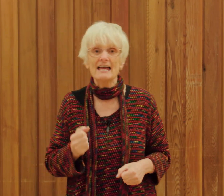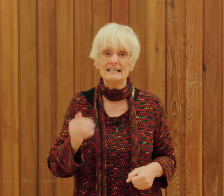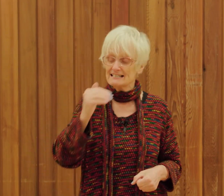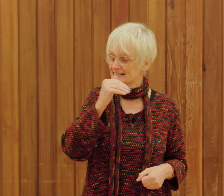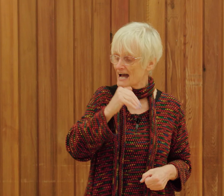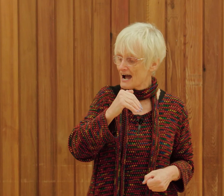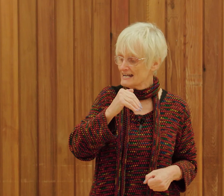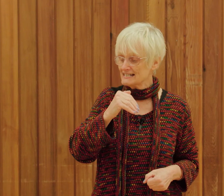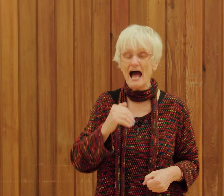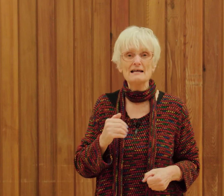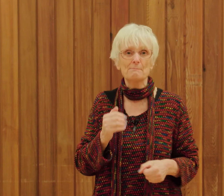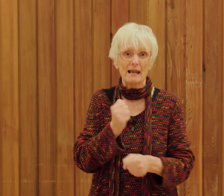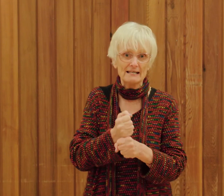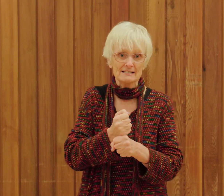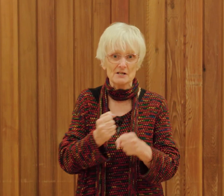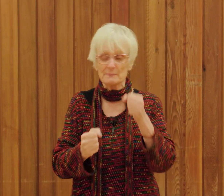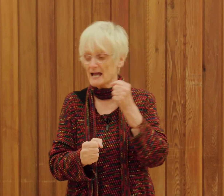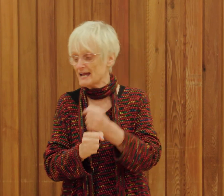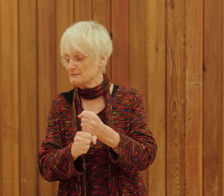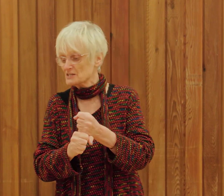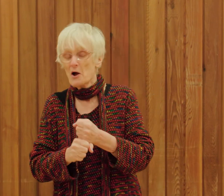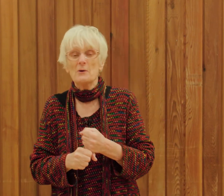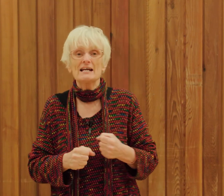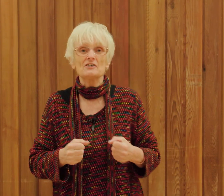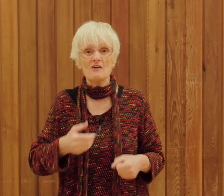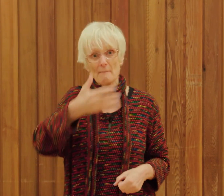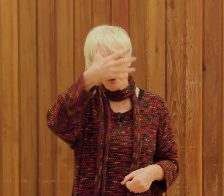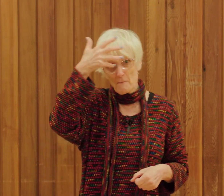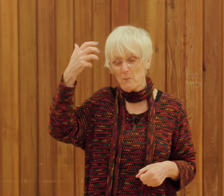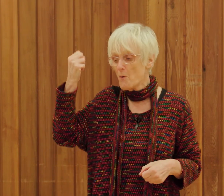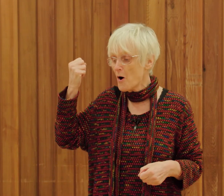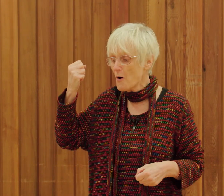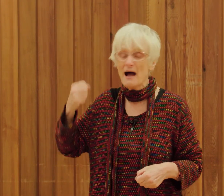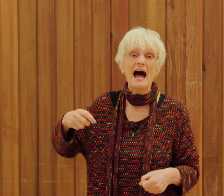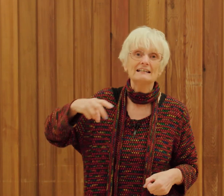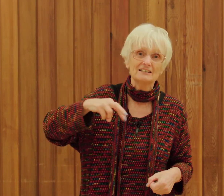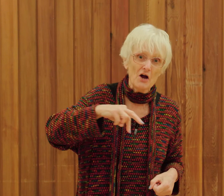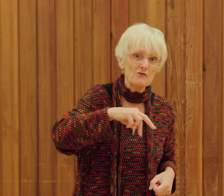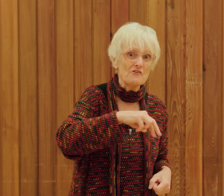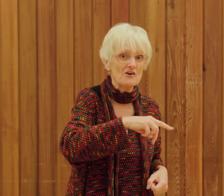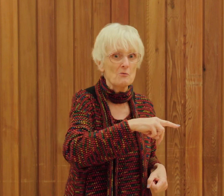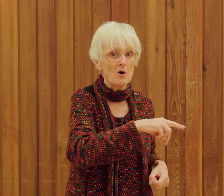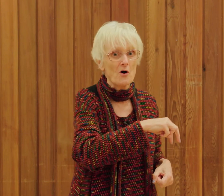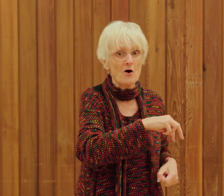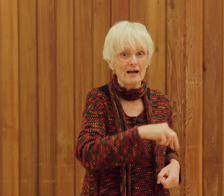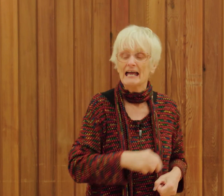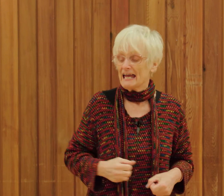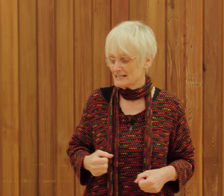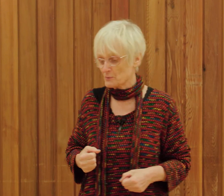inside and play some games we can wrap up warm and go for a walk it's